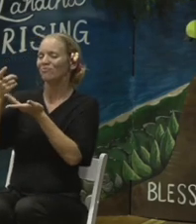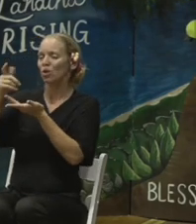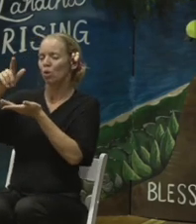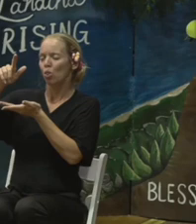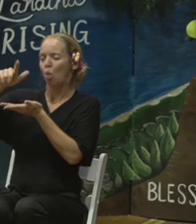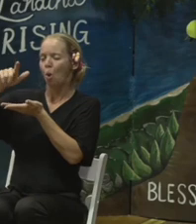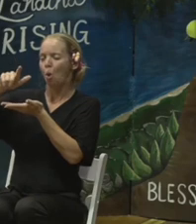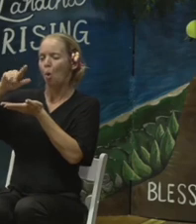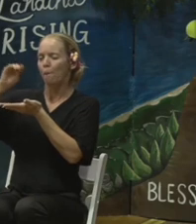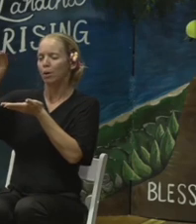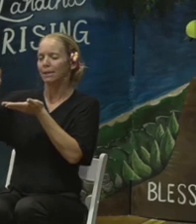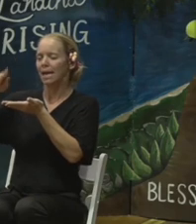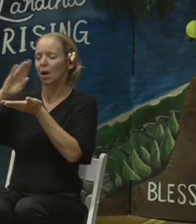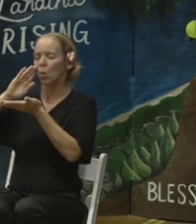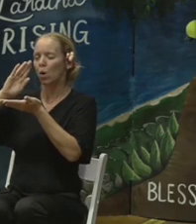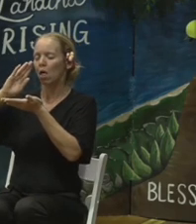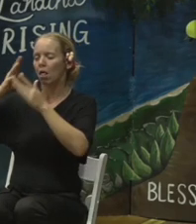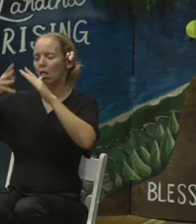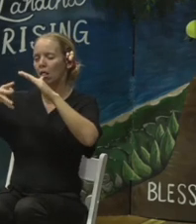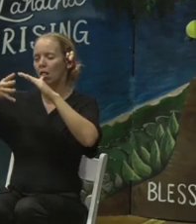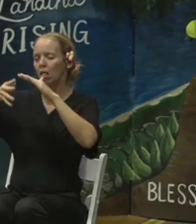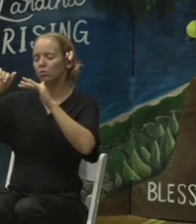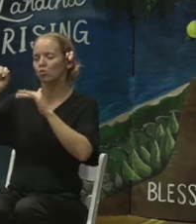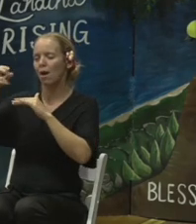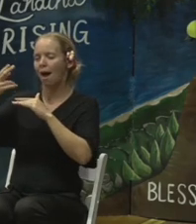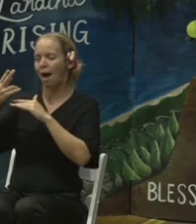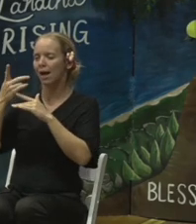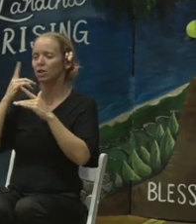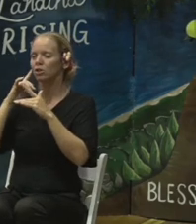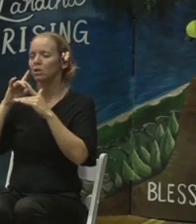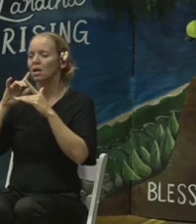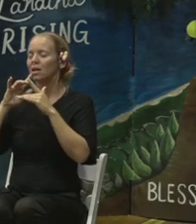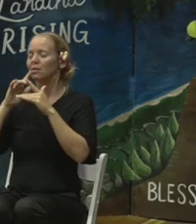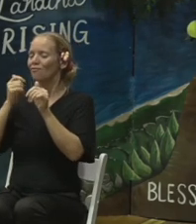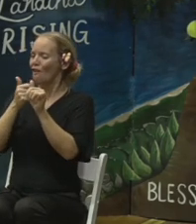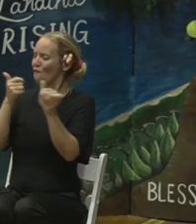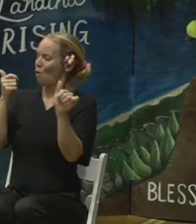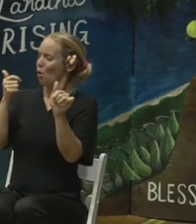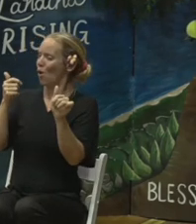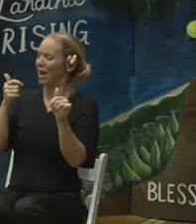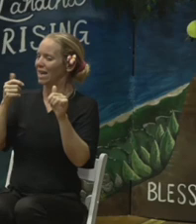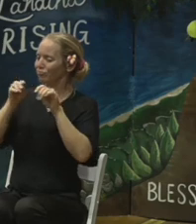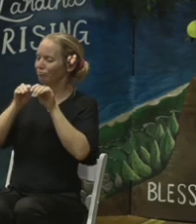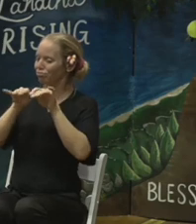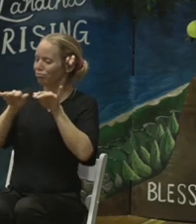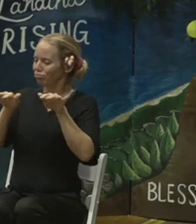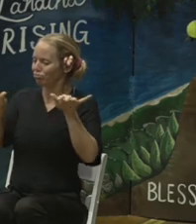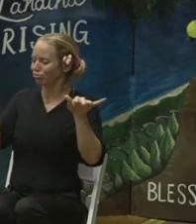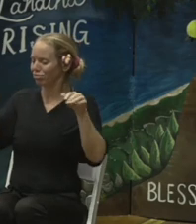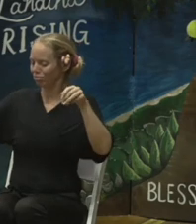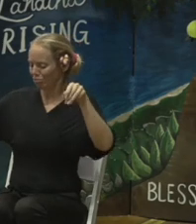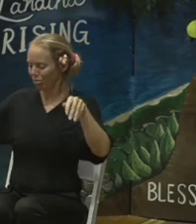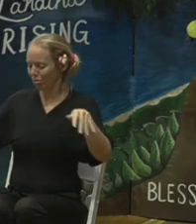the ash and then creating leachate, where this system would be needed to monitor and mitigate.